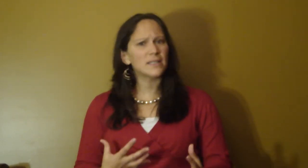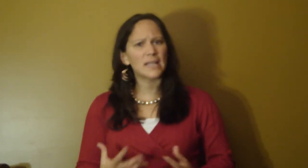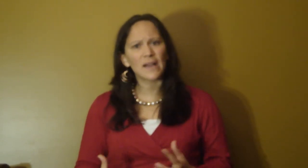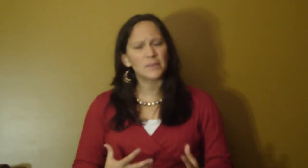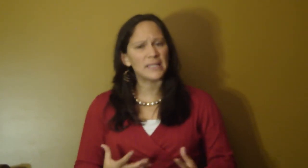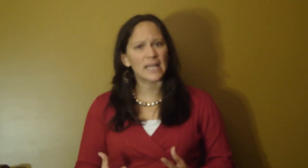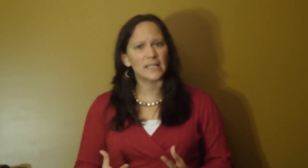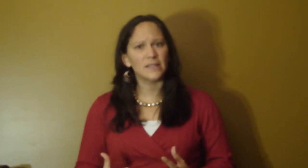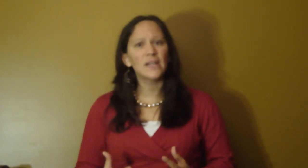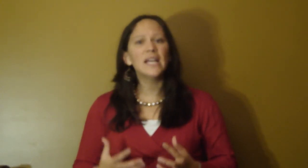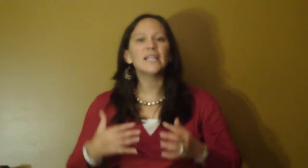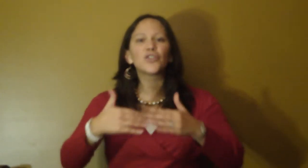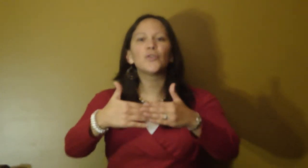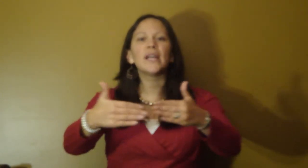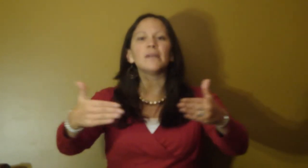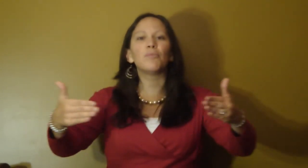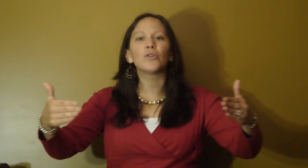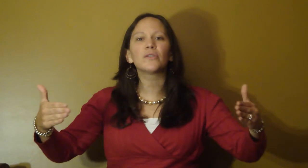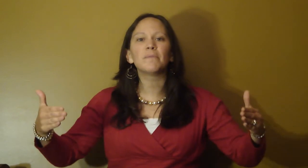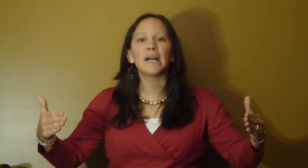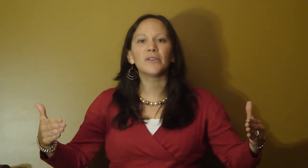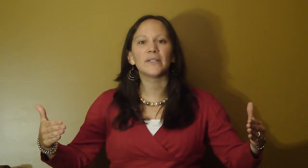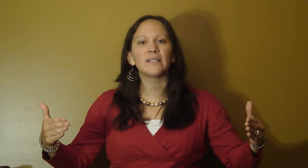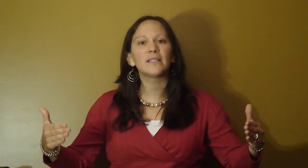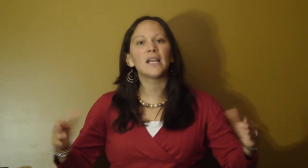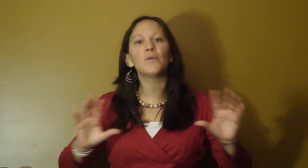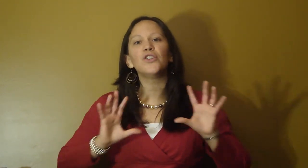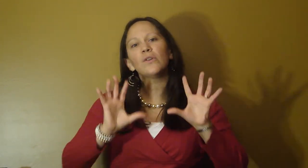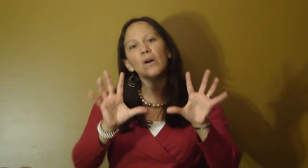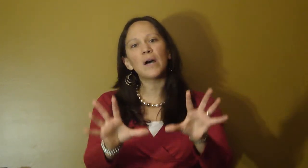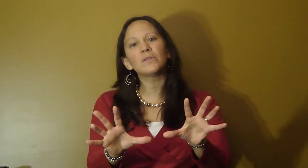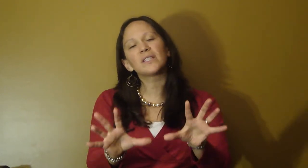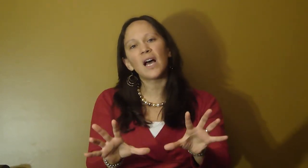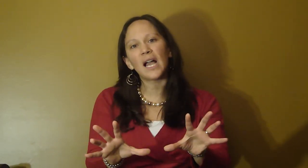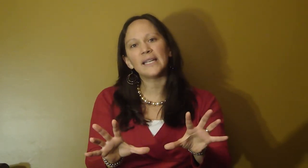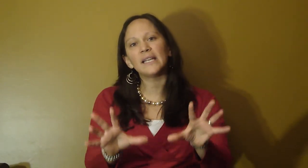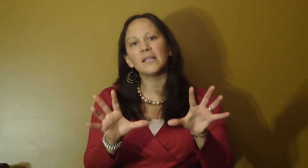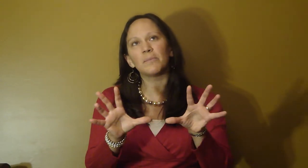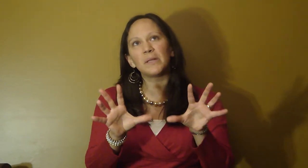doesn't have to be negative. It's creating borders and boundaries. It's saying when you go outside in the playground,